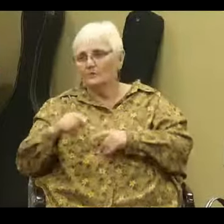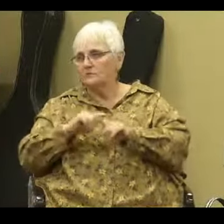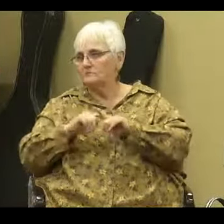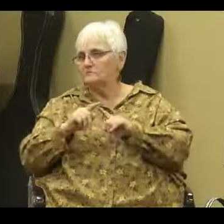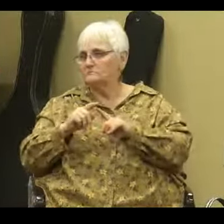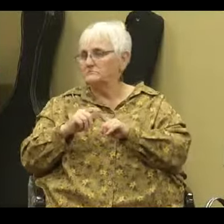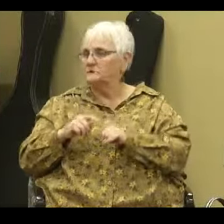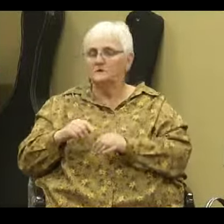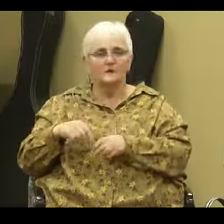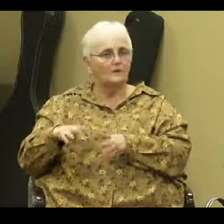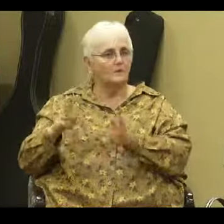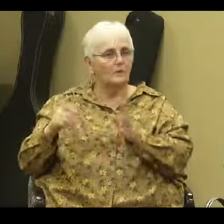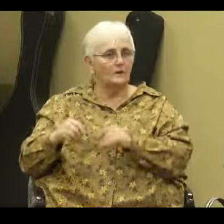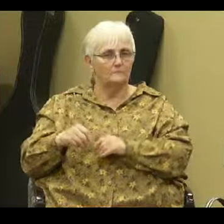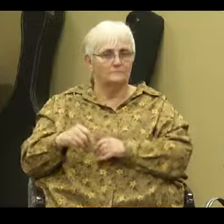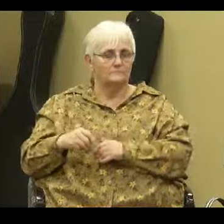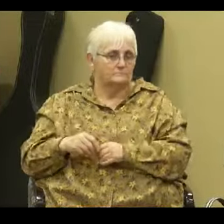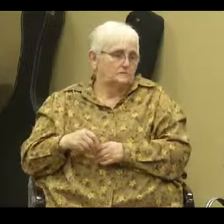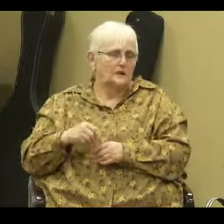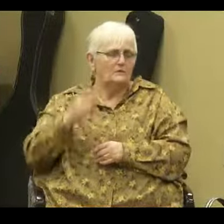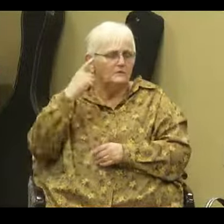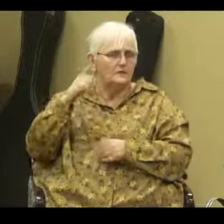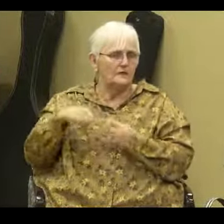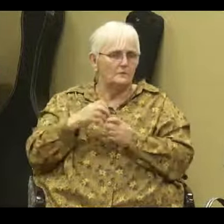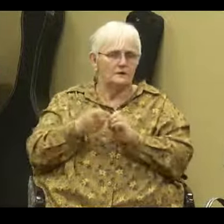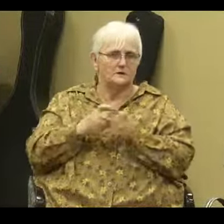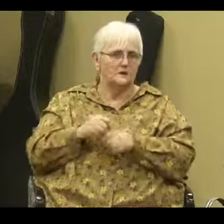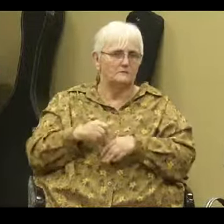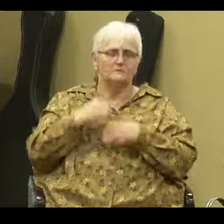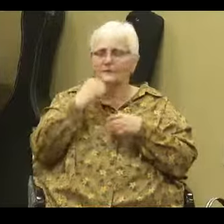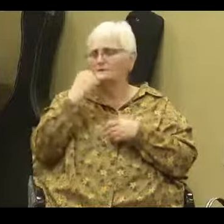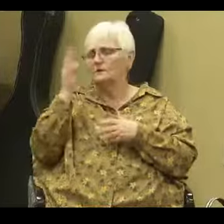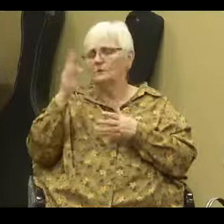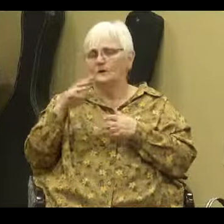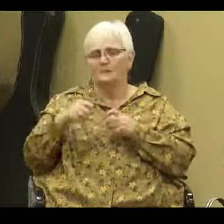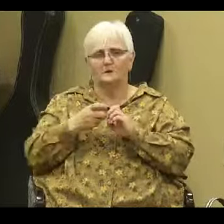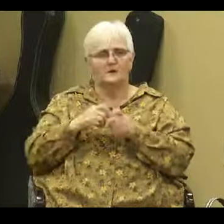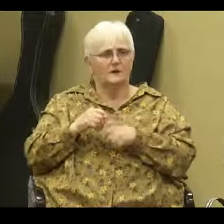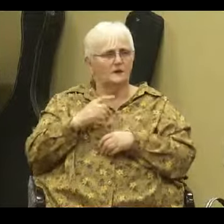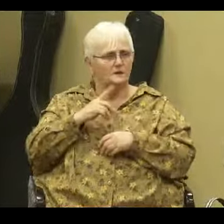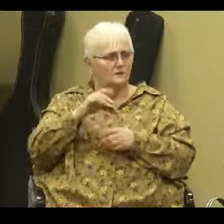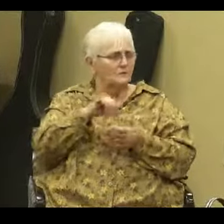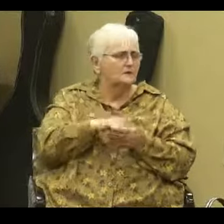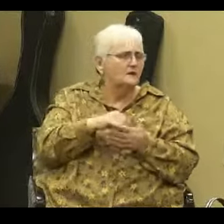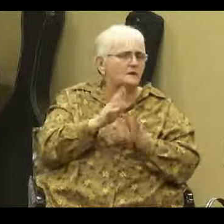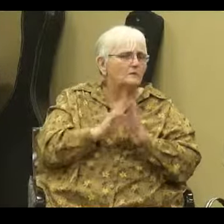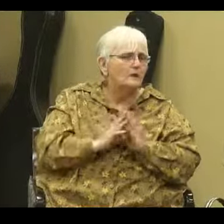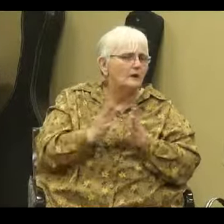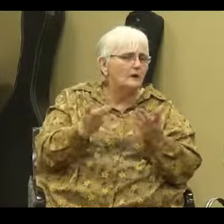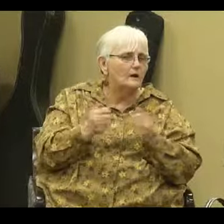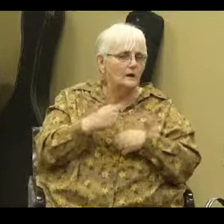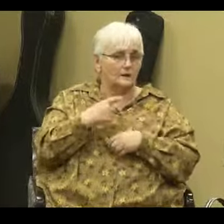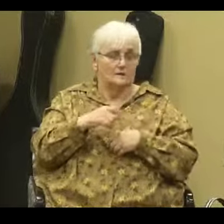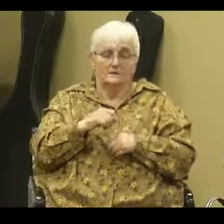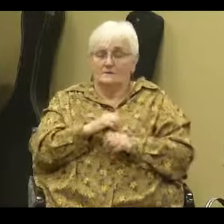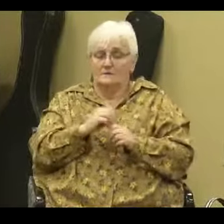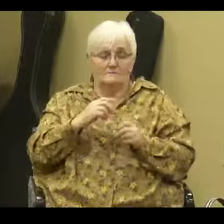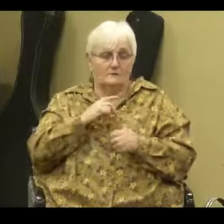and just don't even think about changing, don't even care about changing. How serious was that prayer? I dare say not very serious at all.